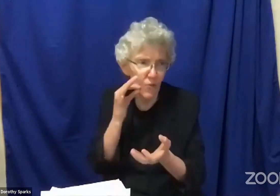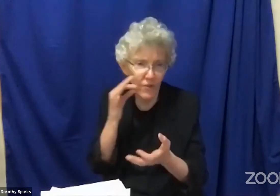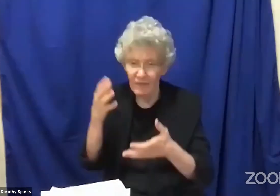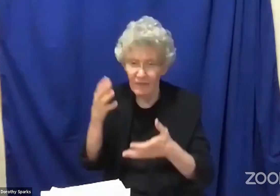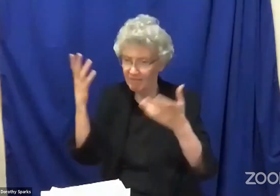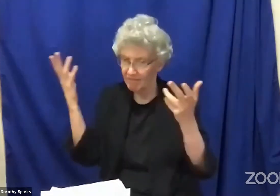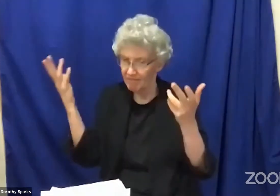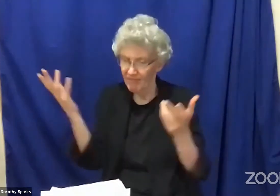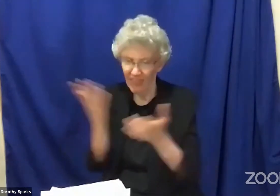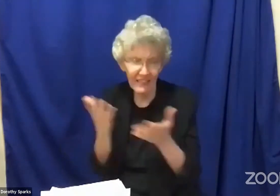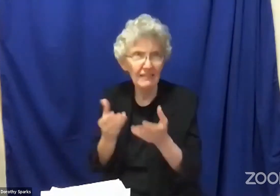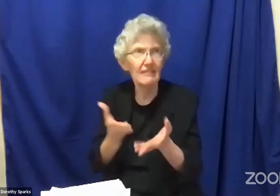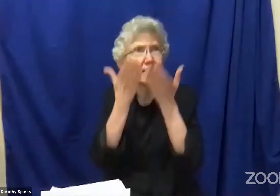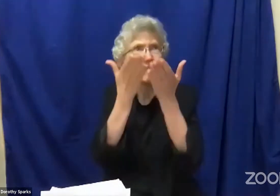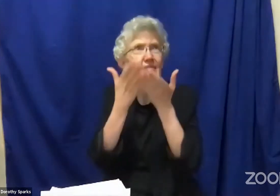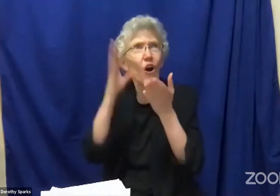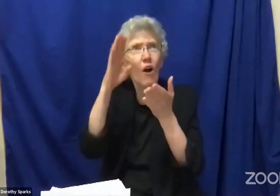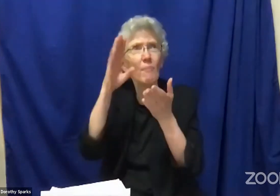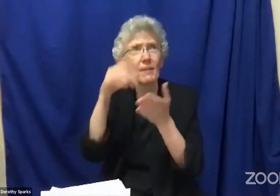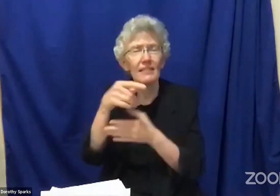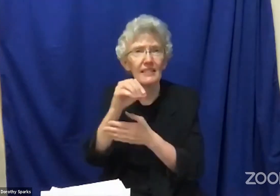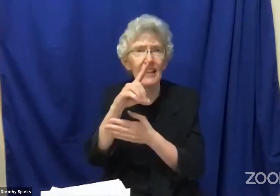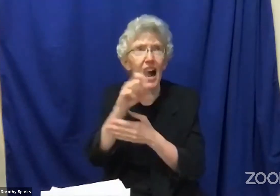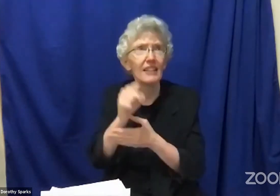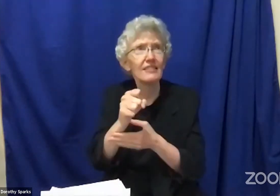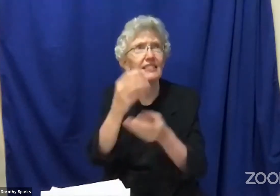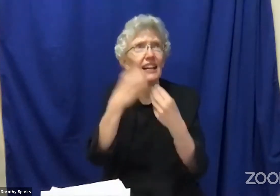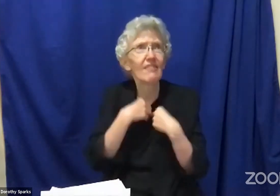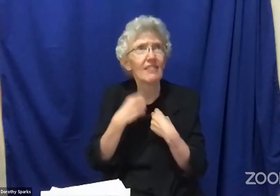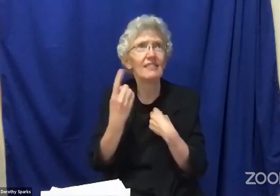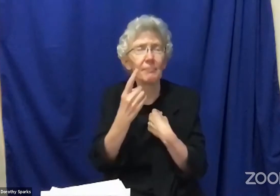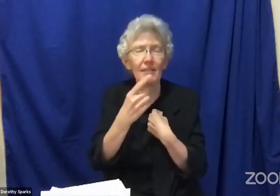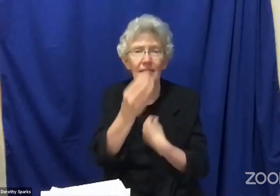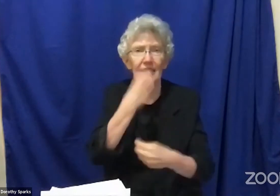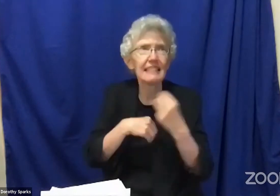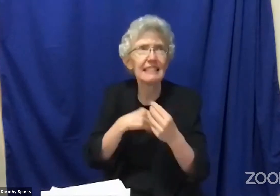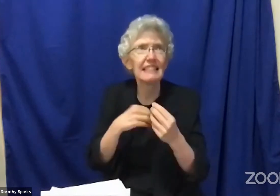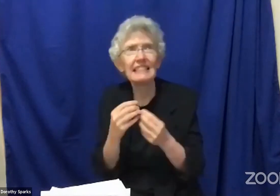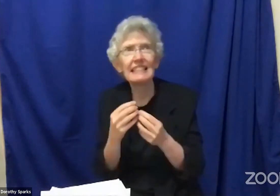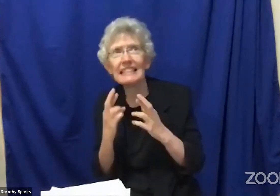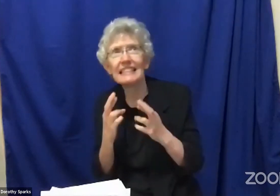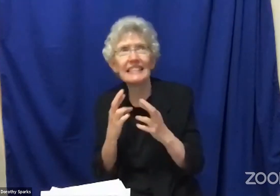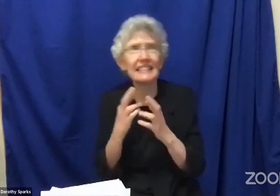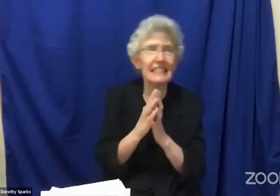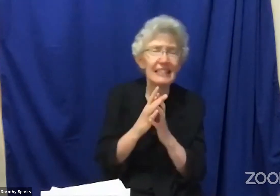different things to these idols, such as food or other material goods.